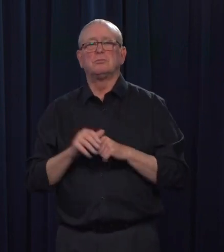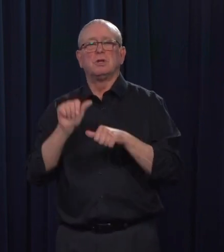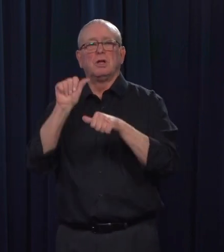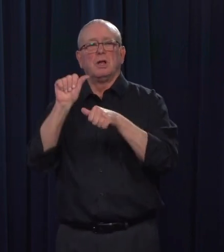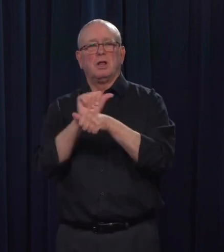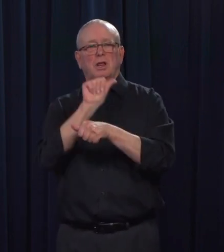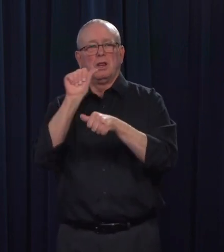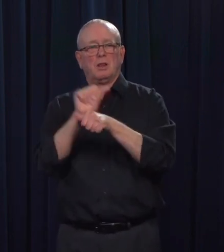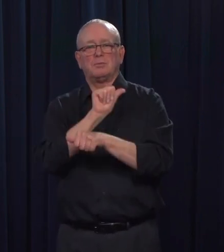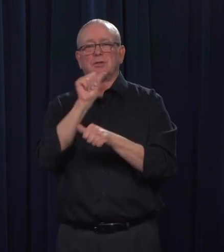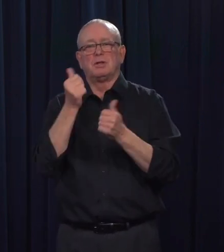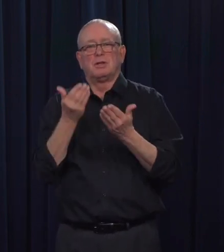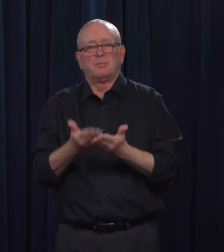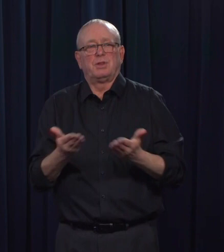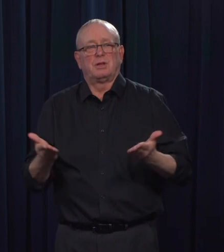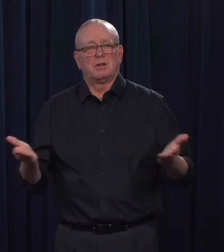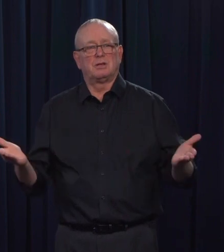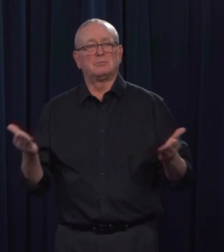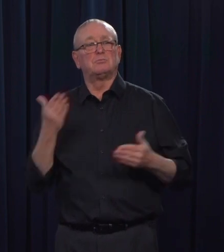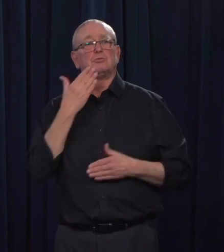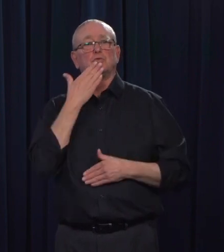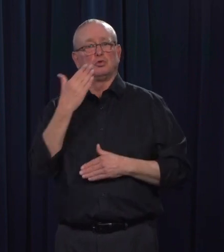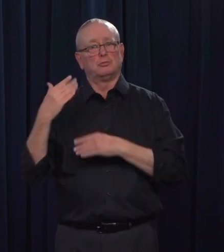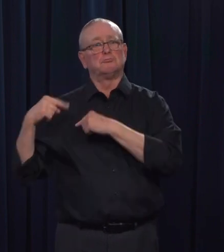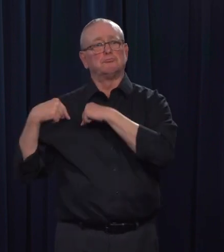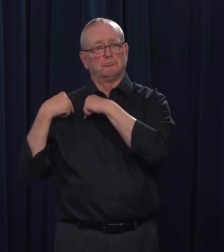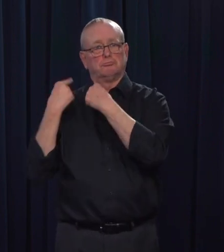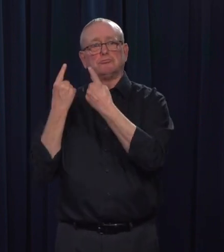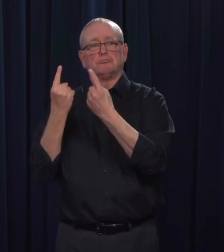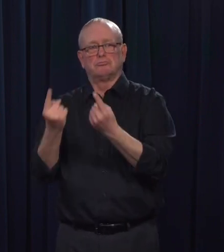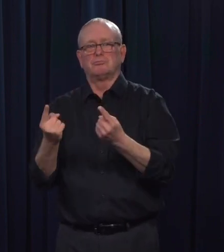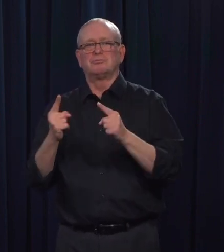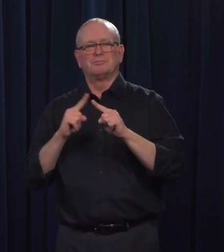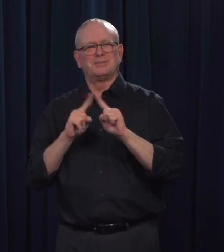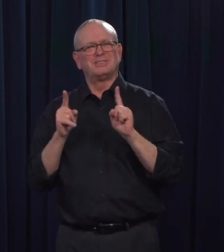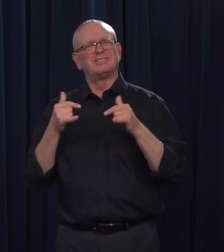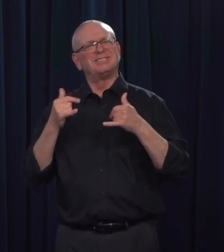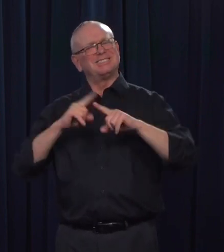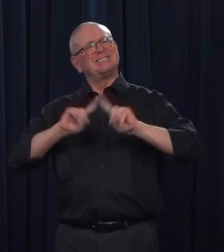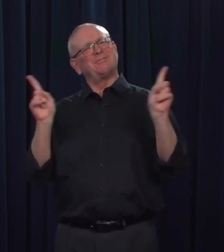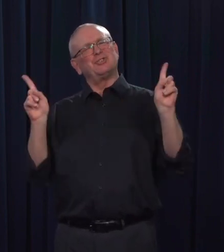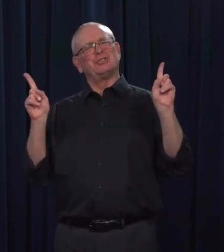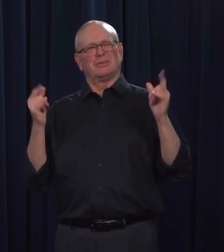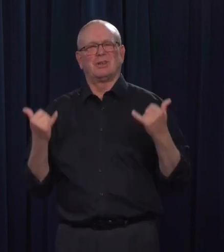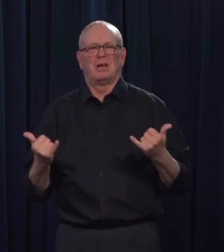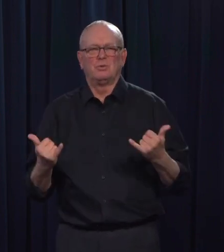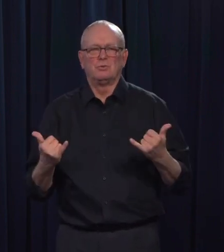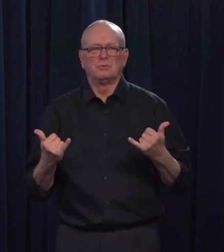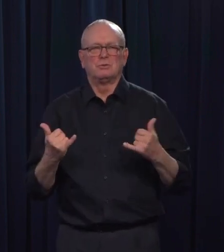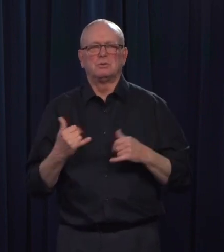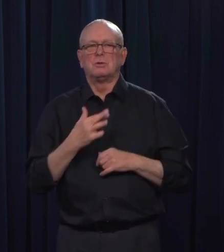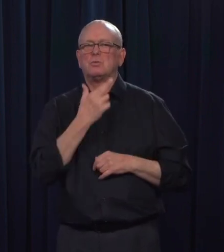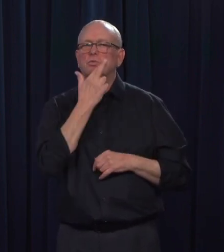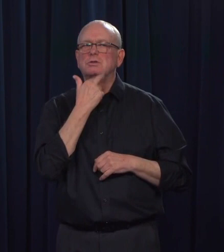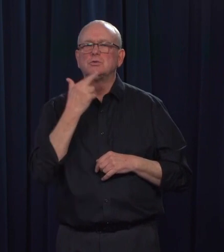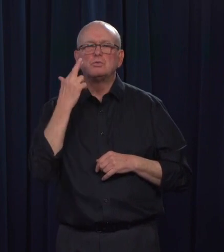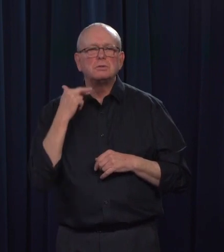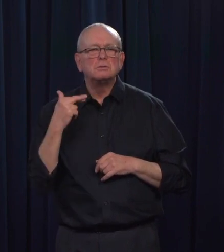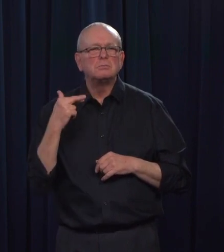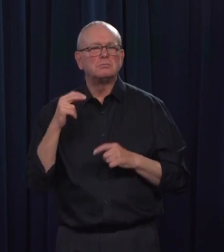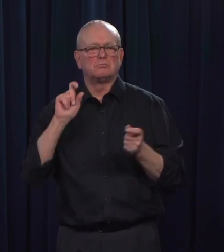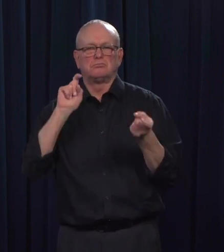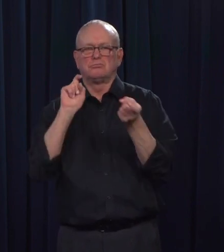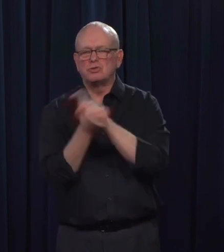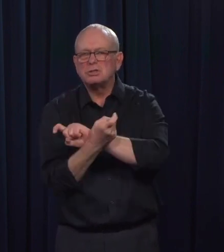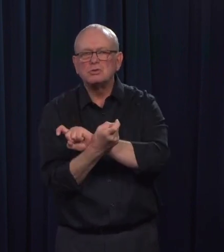Restaurants have seen a significant change. More Albertans are working from home and not eating out as often. Albertans are making fewer trips